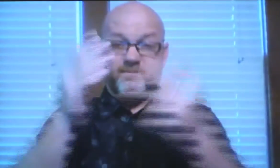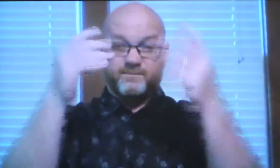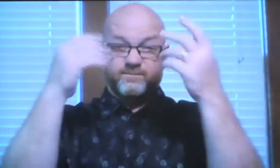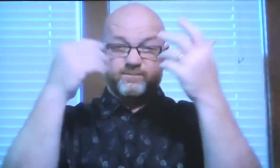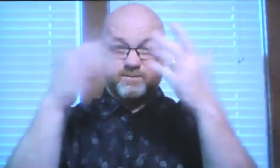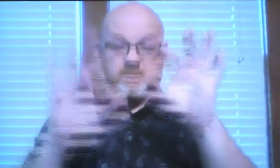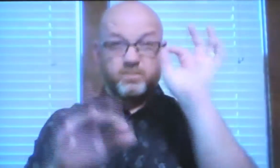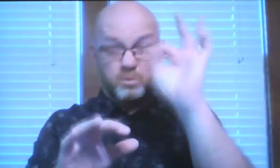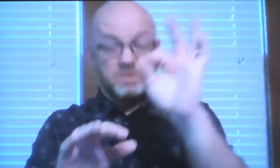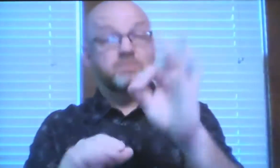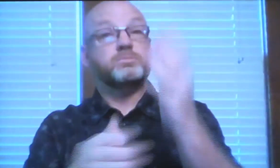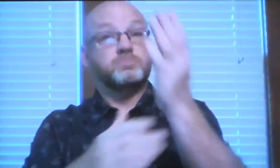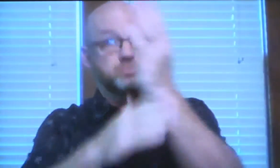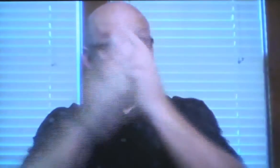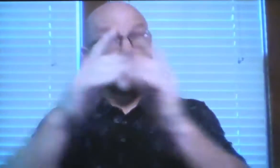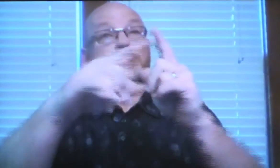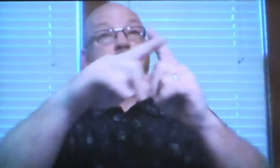when Paul was done preaching,